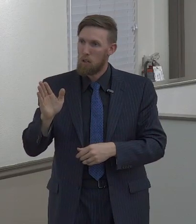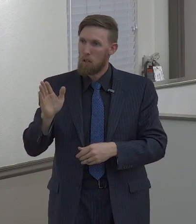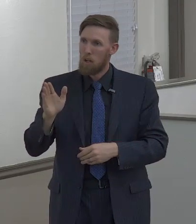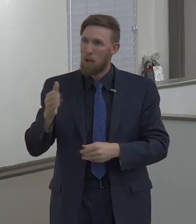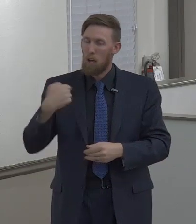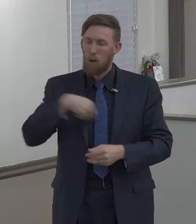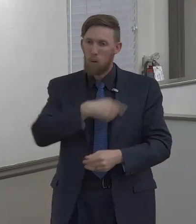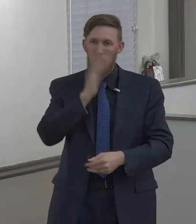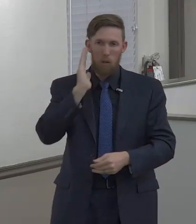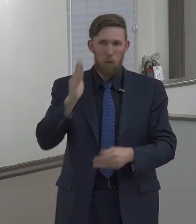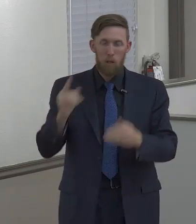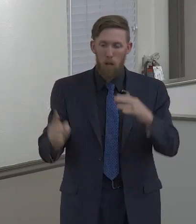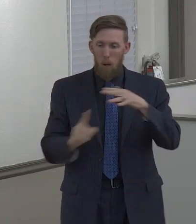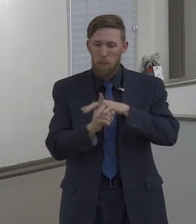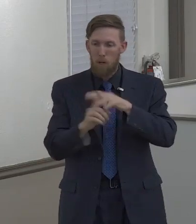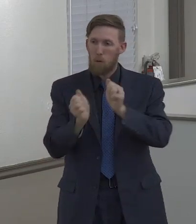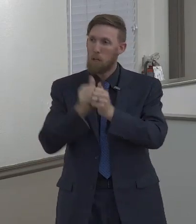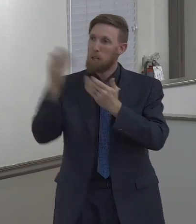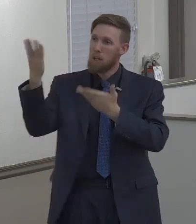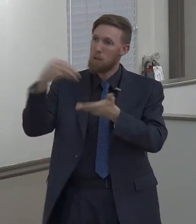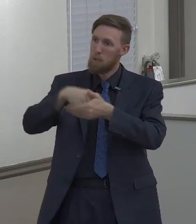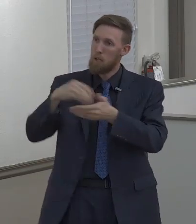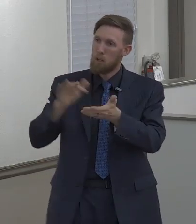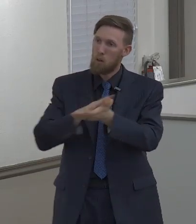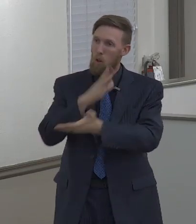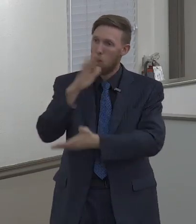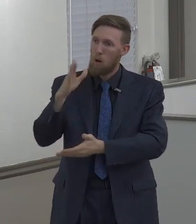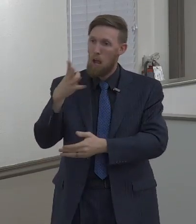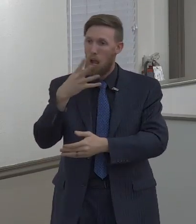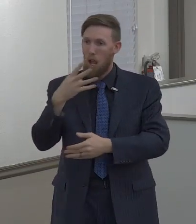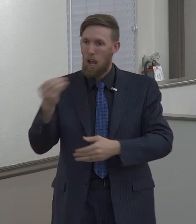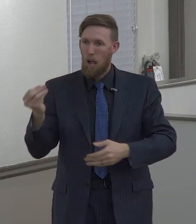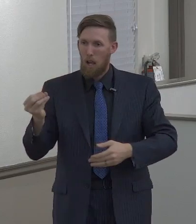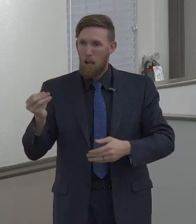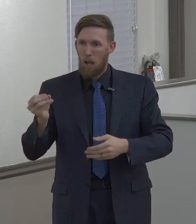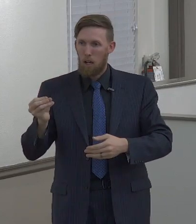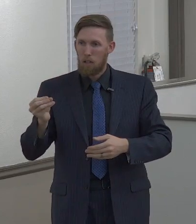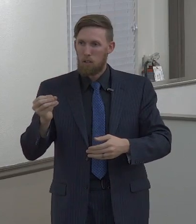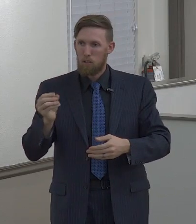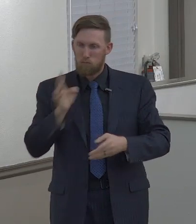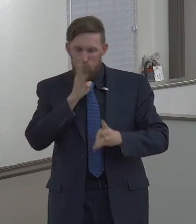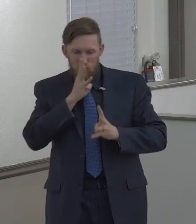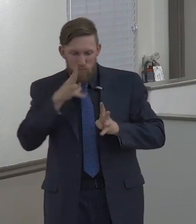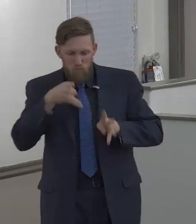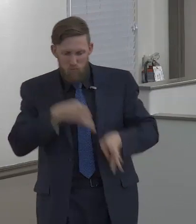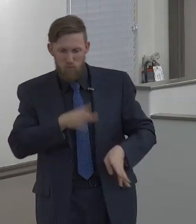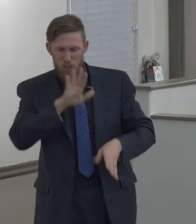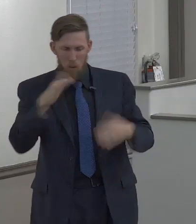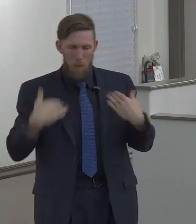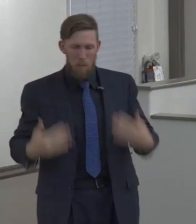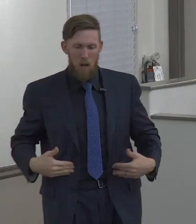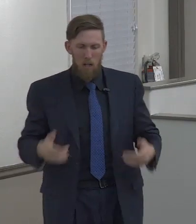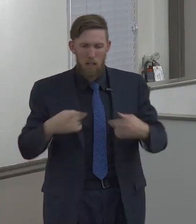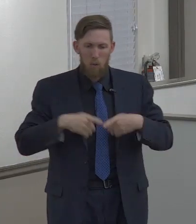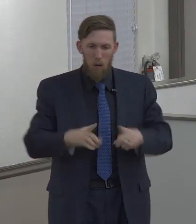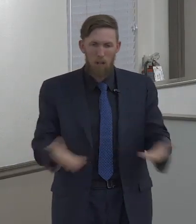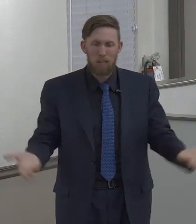life, shall appear, then shall ye also appear with him in glory. Mortify therefore your members which are upon the earth,